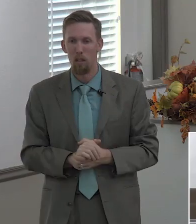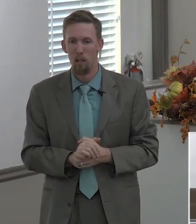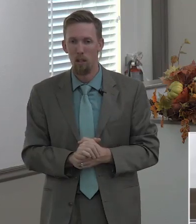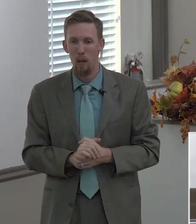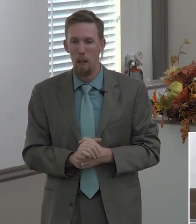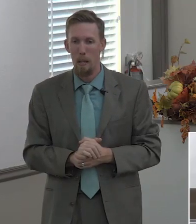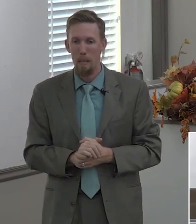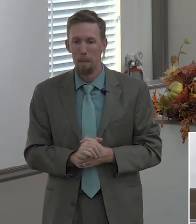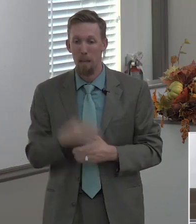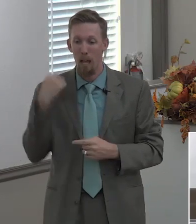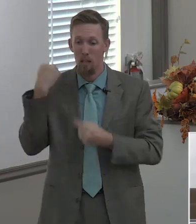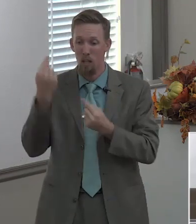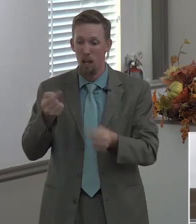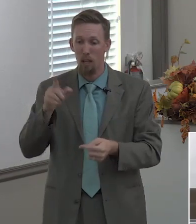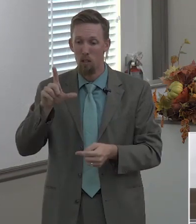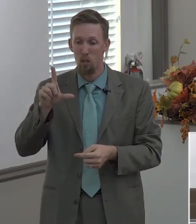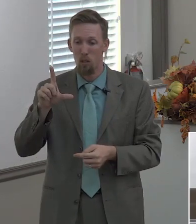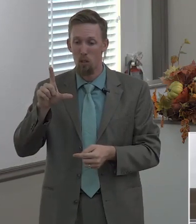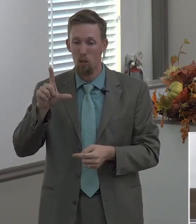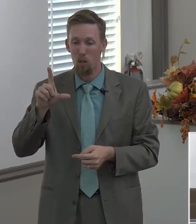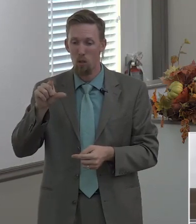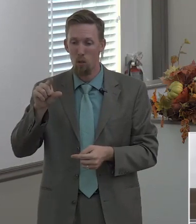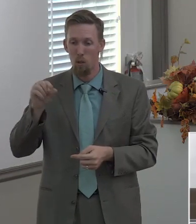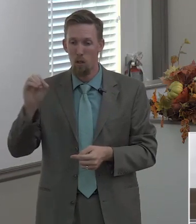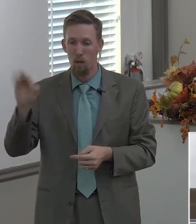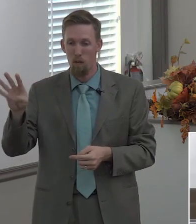since 19 since 2004